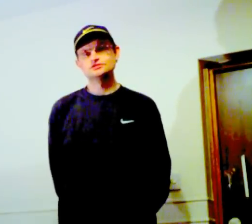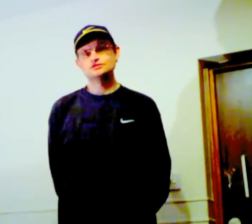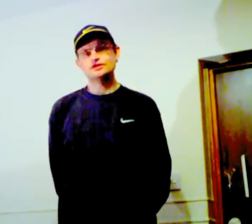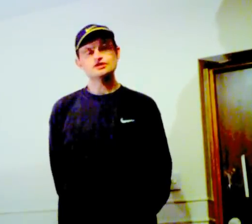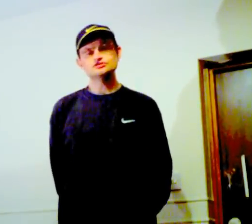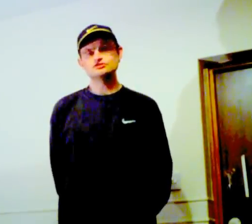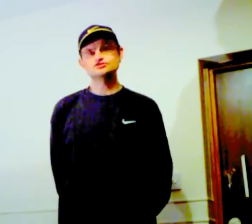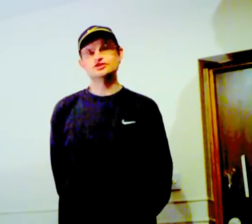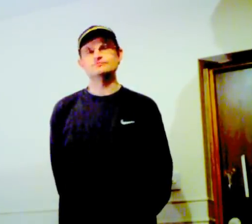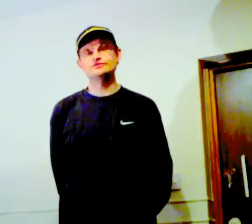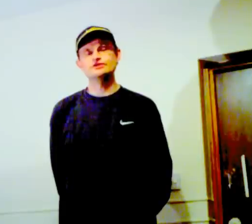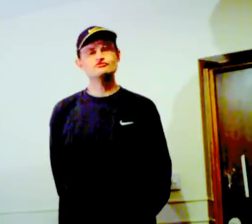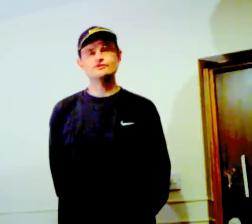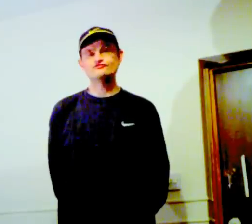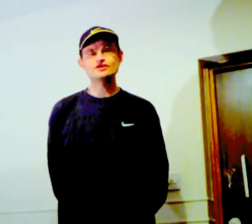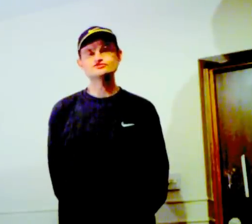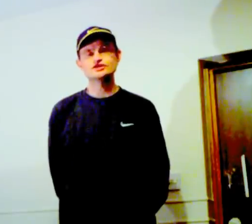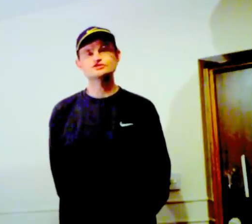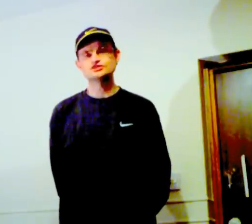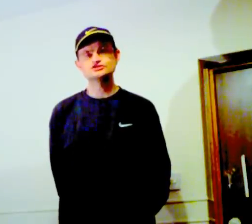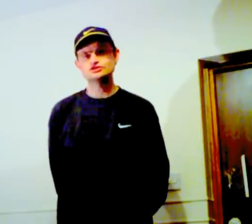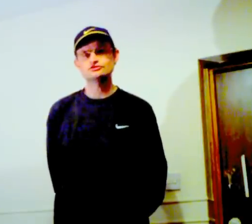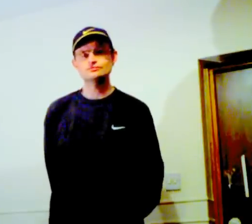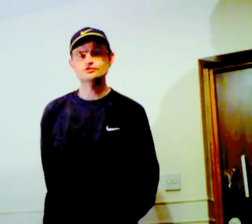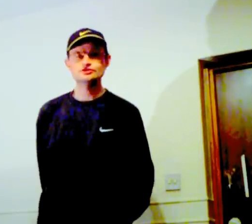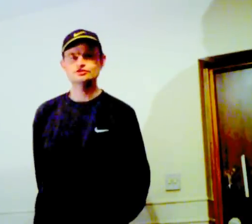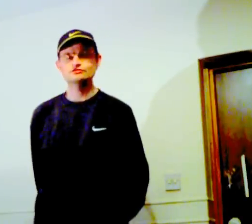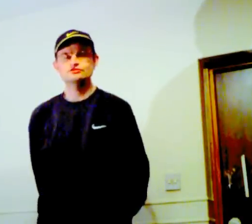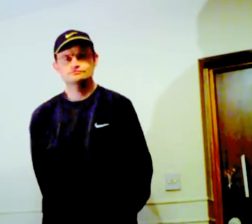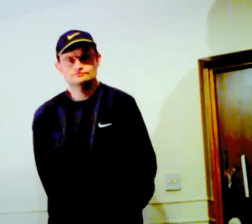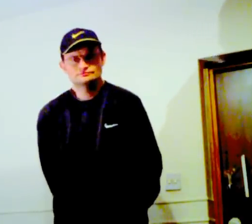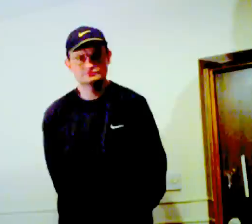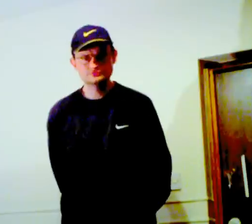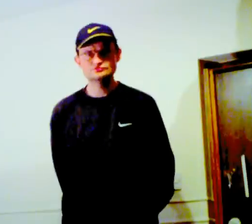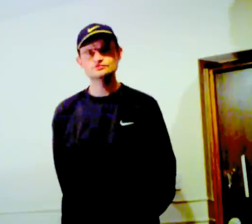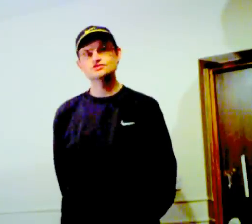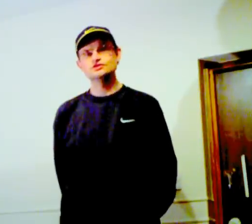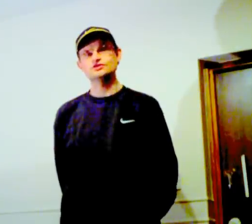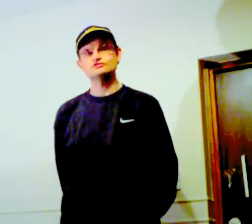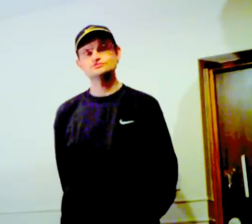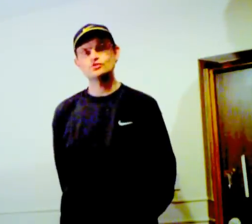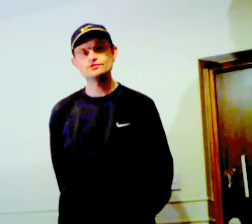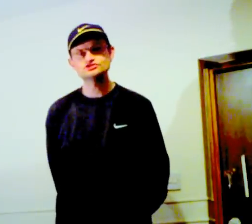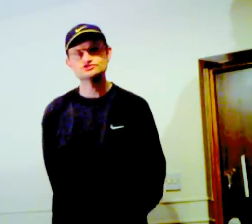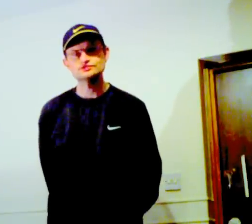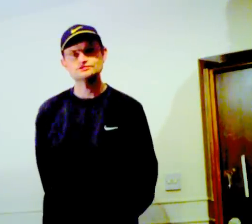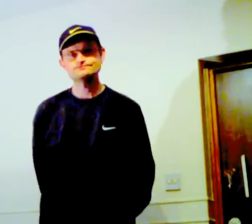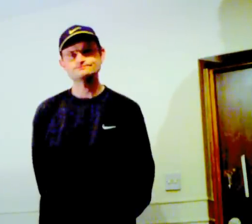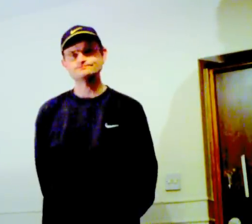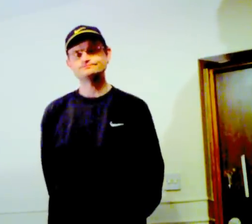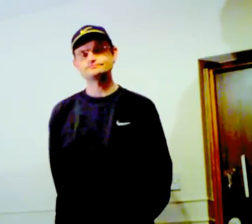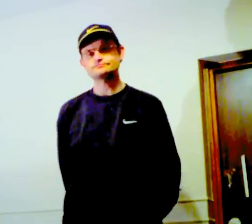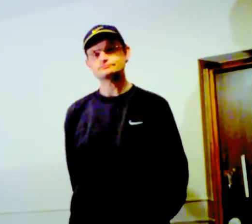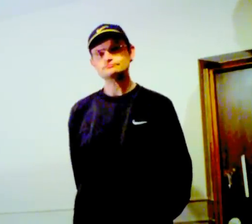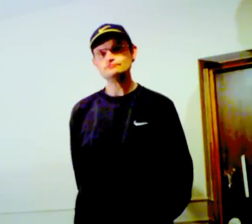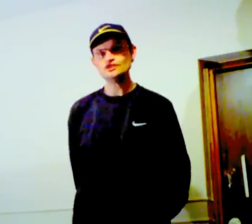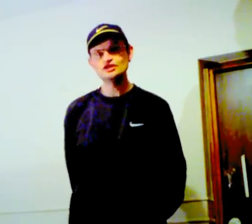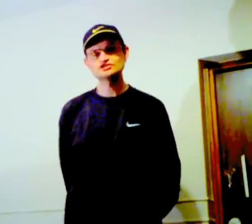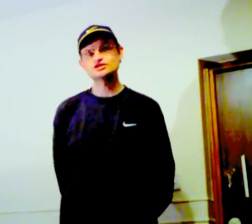And I just looked at him and after about five seconds I told him, well, you know, you're a small businessman. And I told